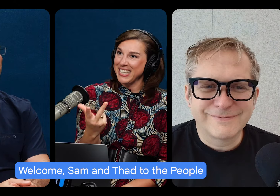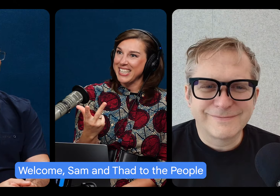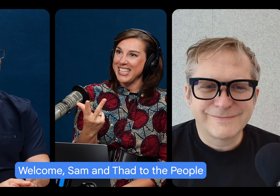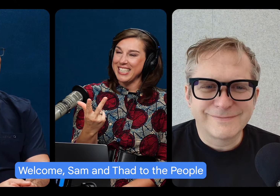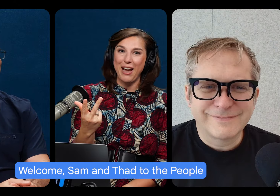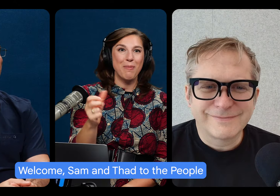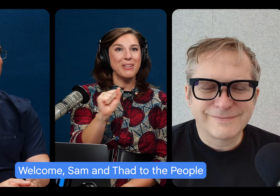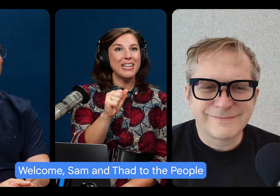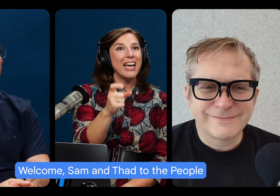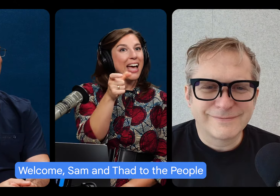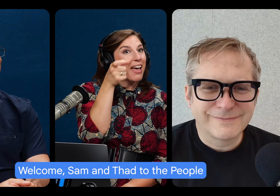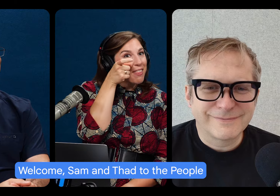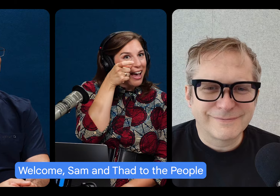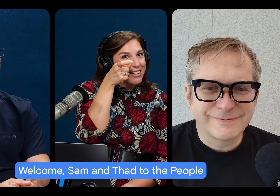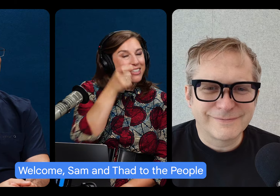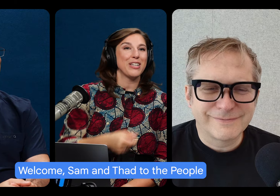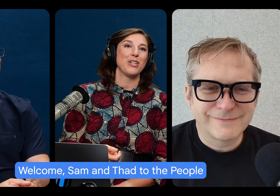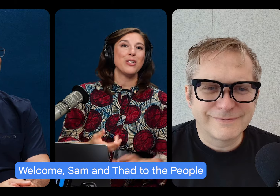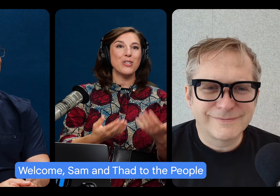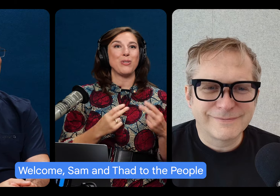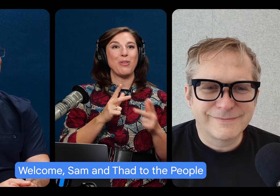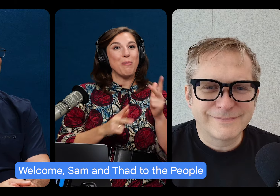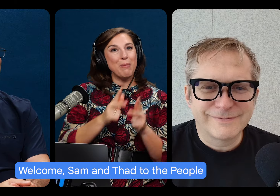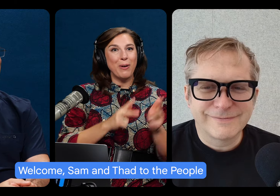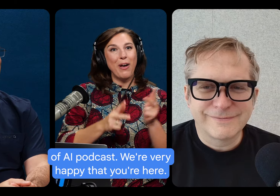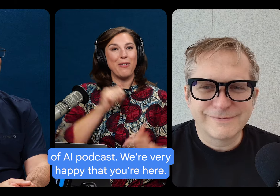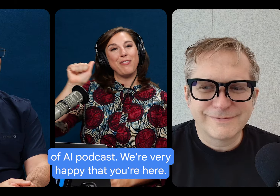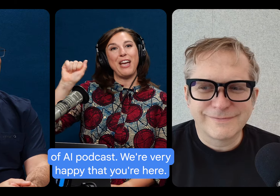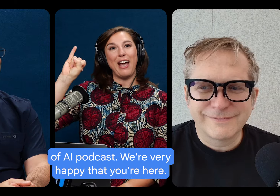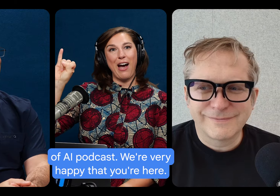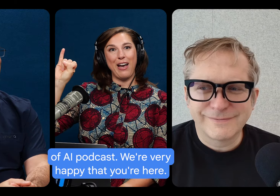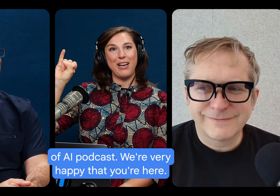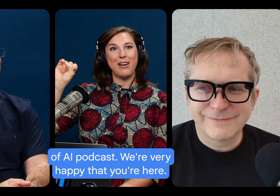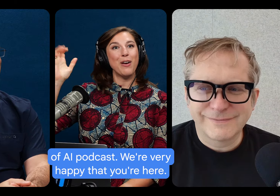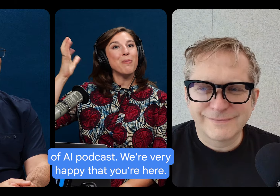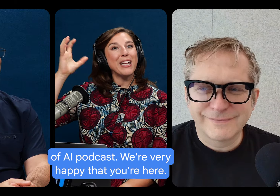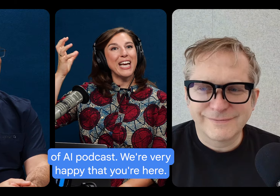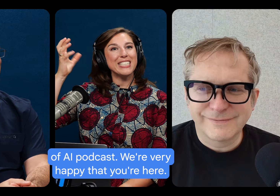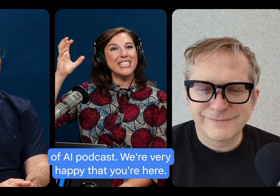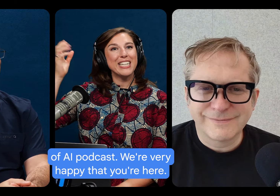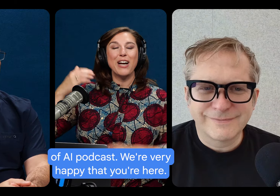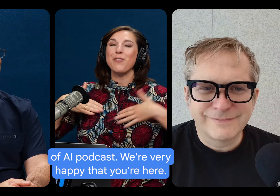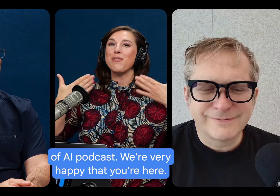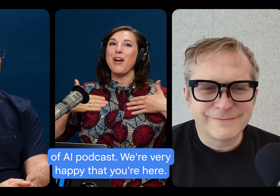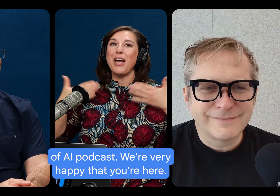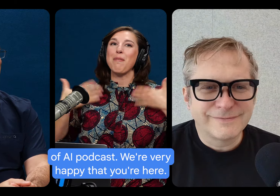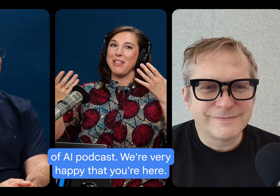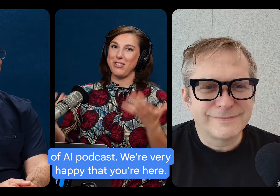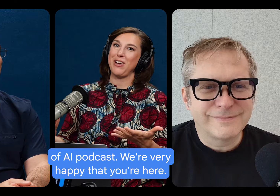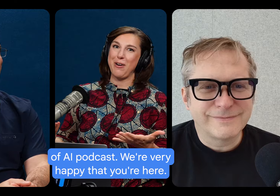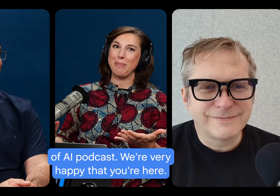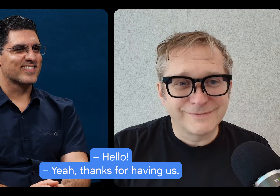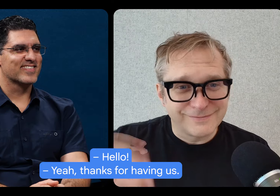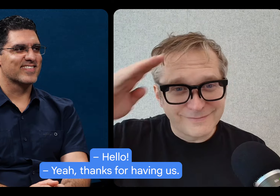Welcome, Sam and Thad, to the People of AI podcast. We're very happy